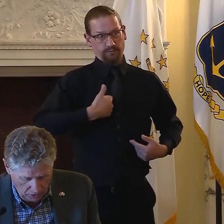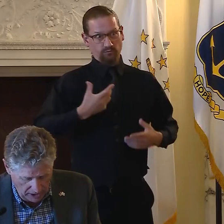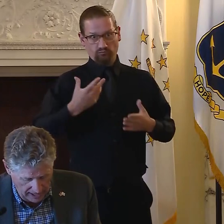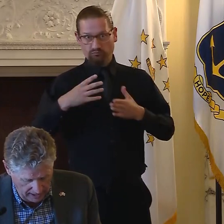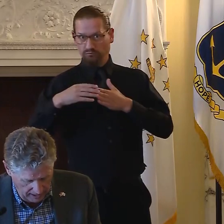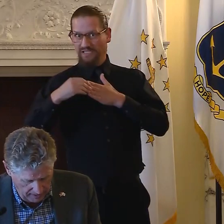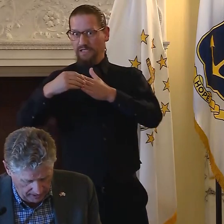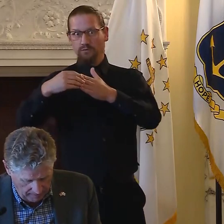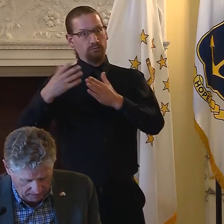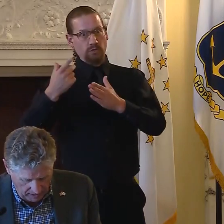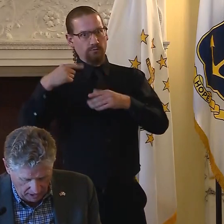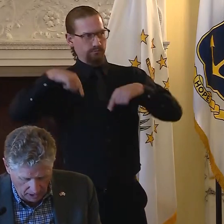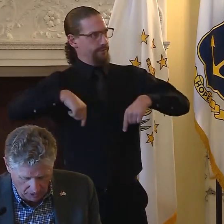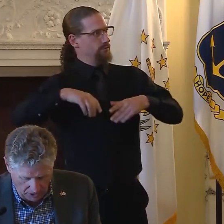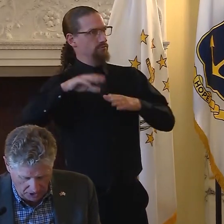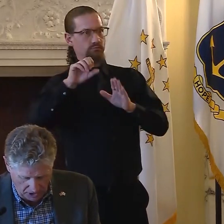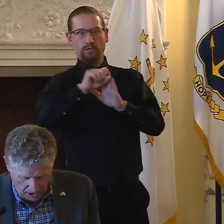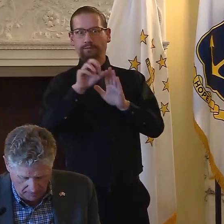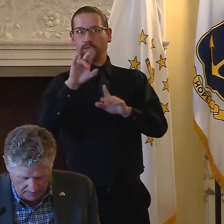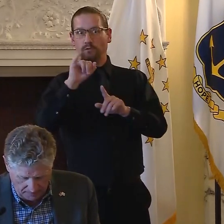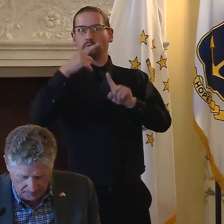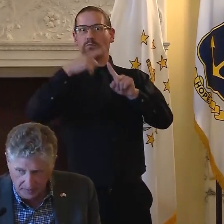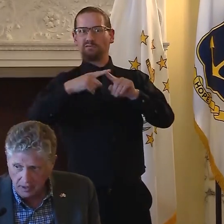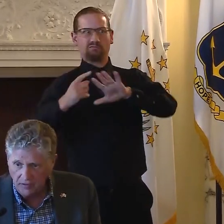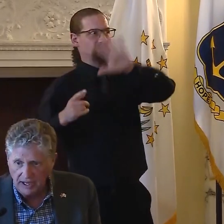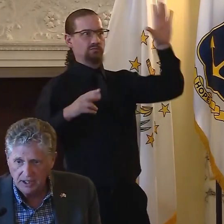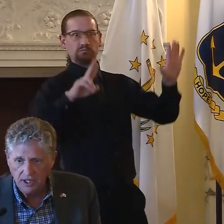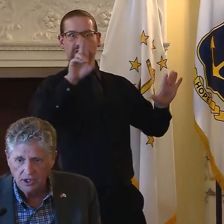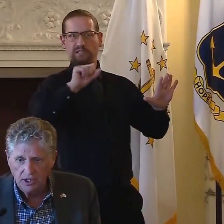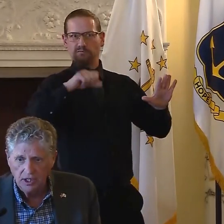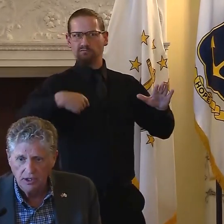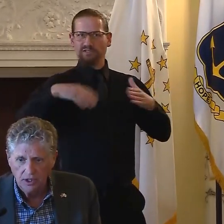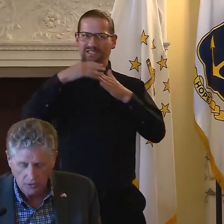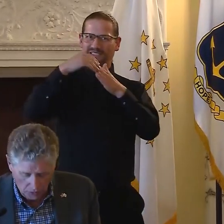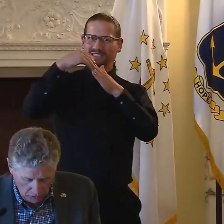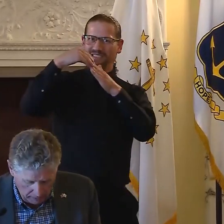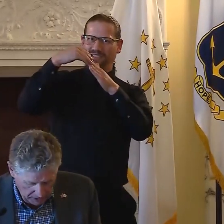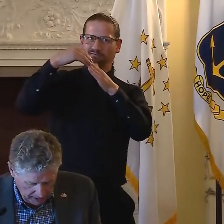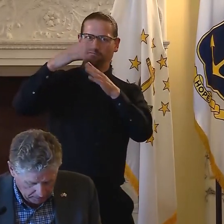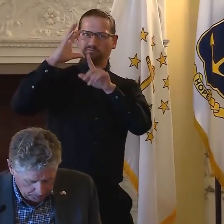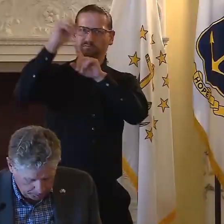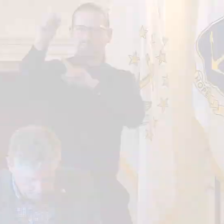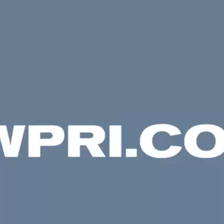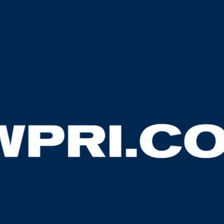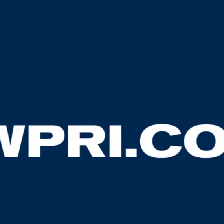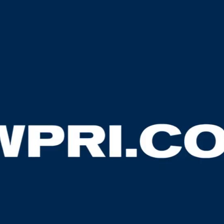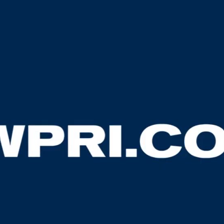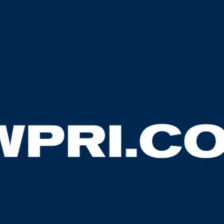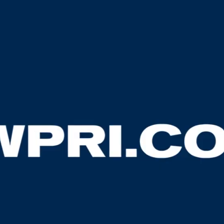continue doing that and encourage the vaccinations that continue through Labor Day.